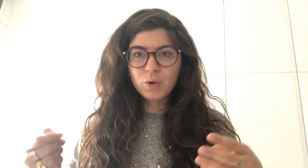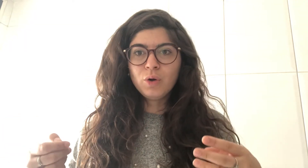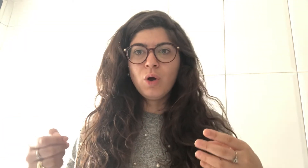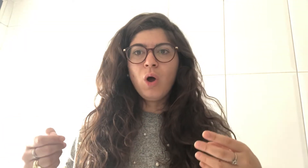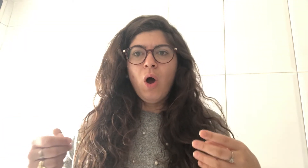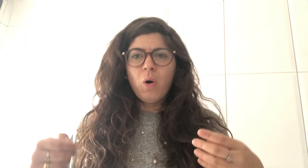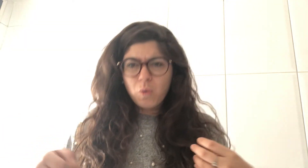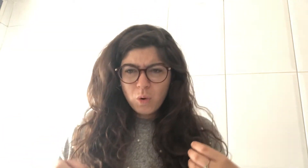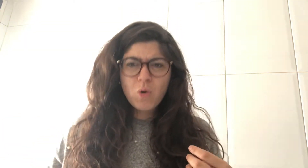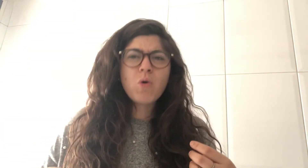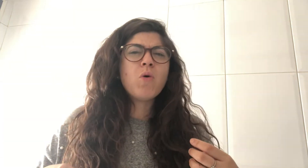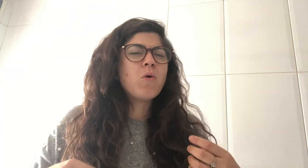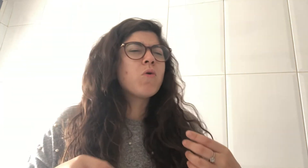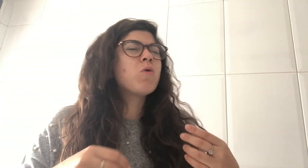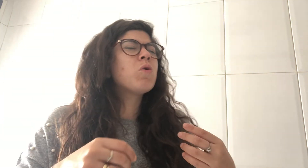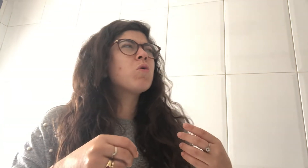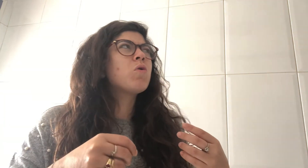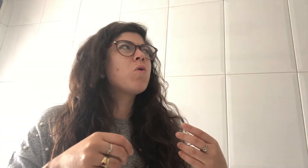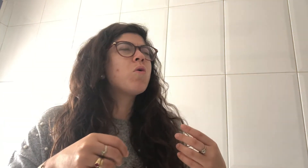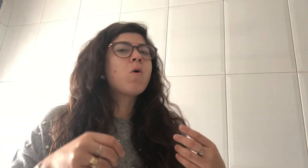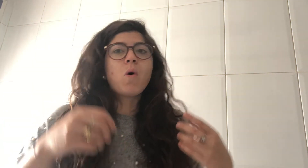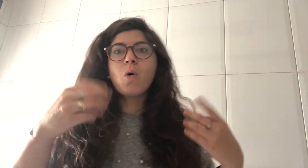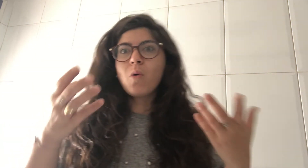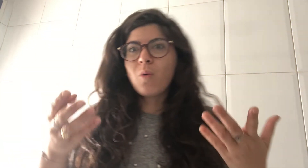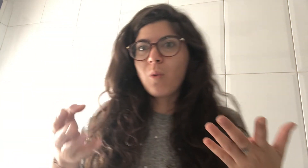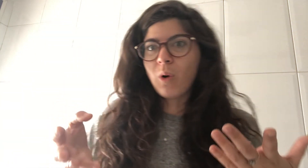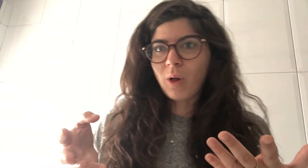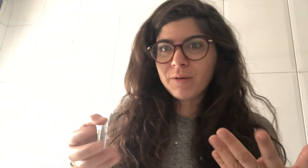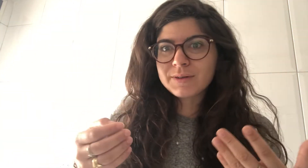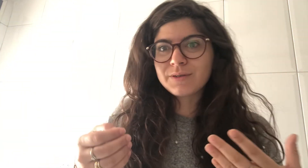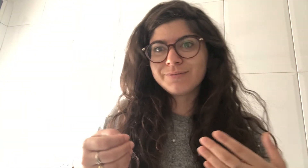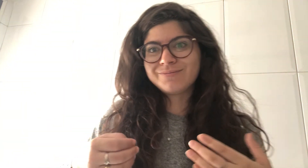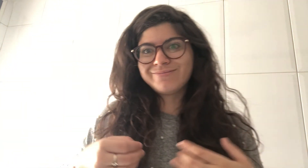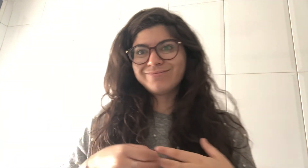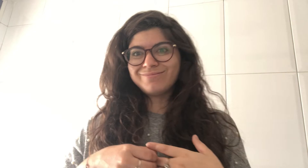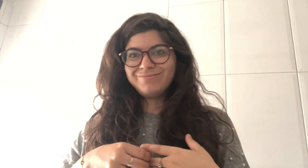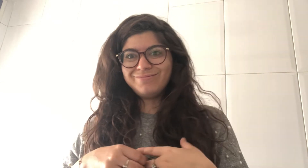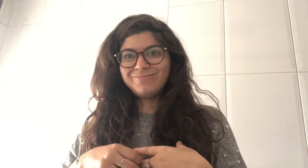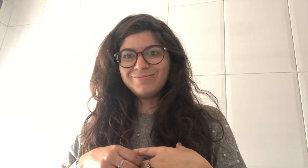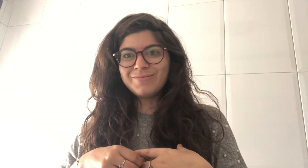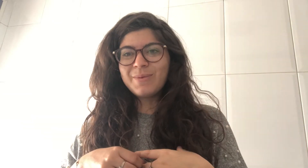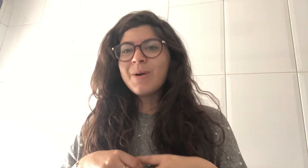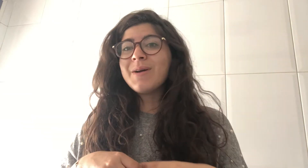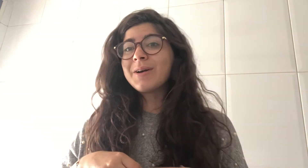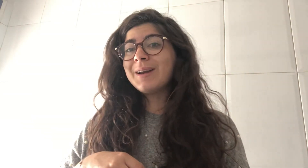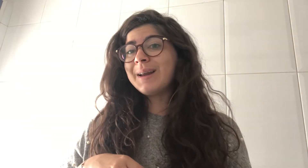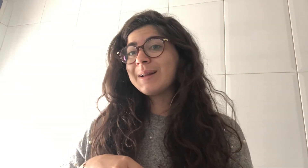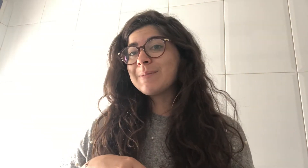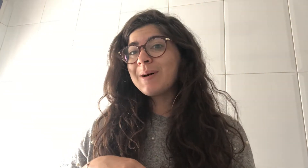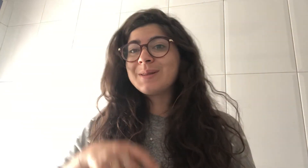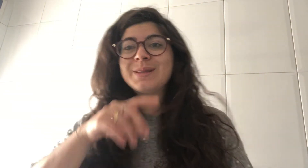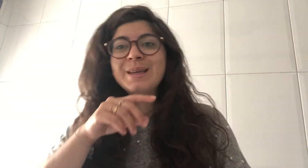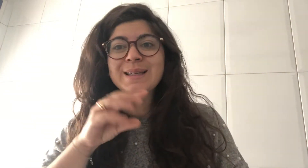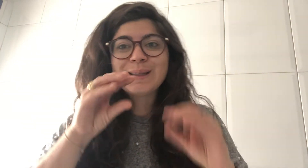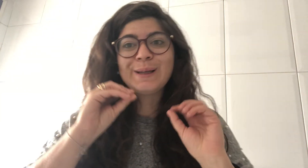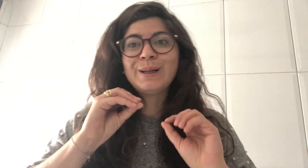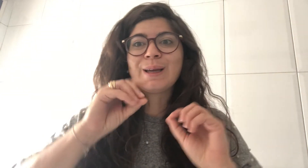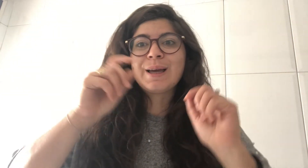wolves i'm gonna learn about this little kid